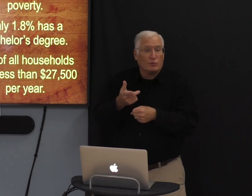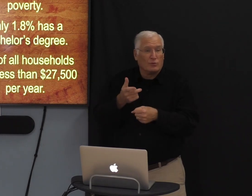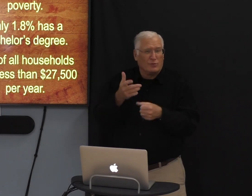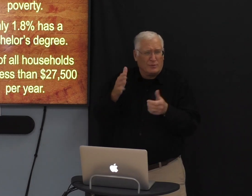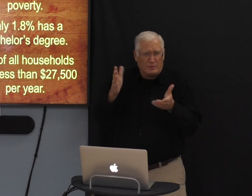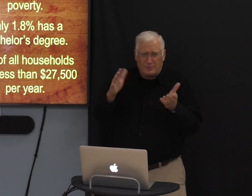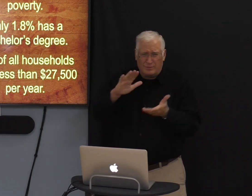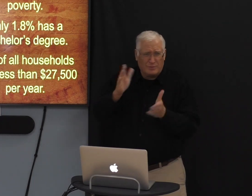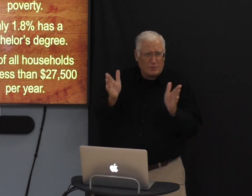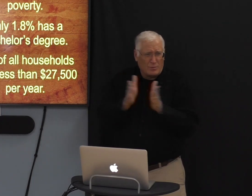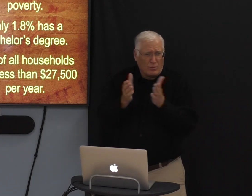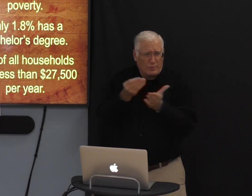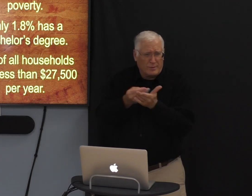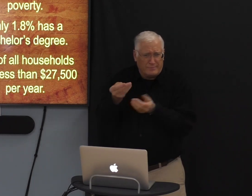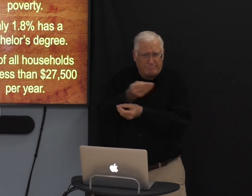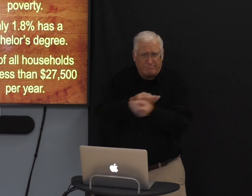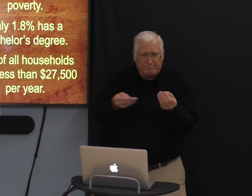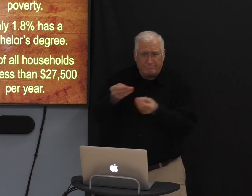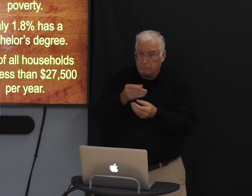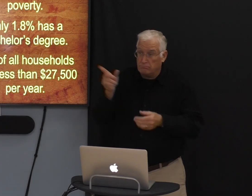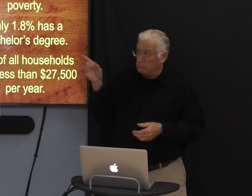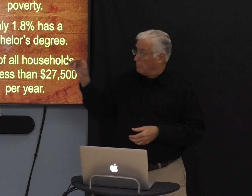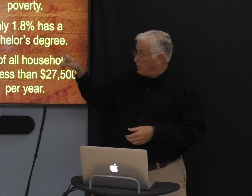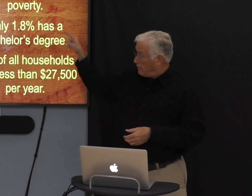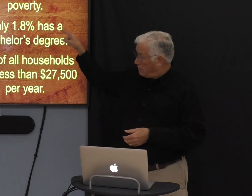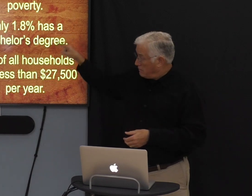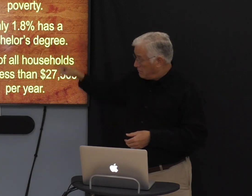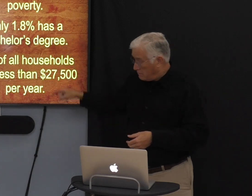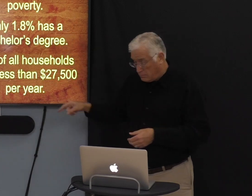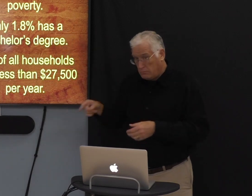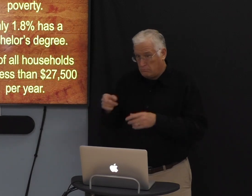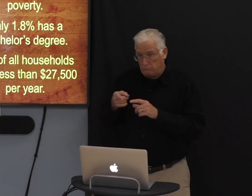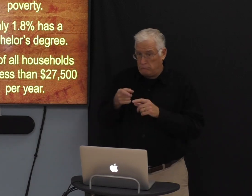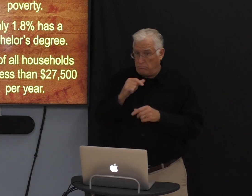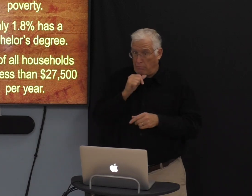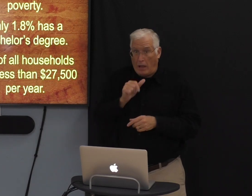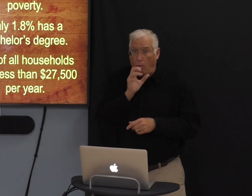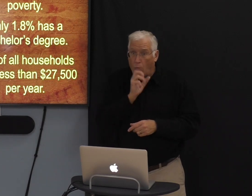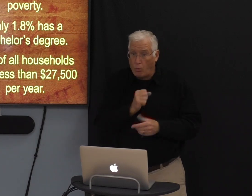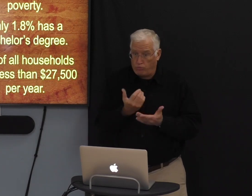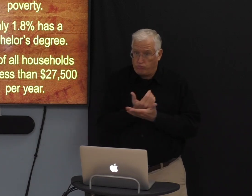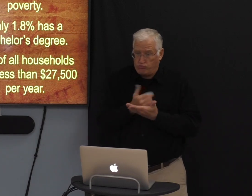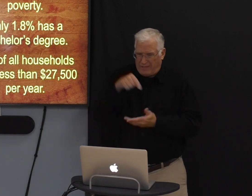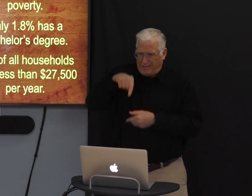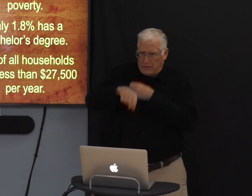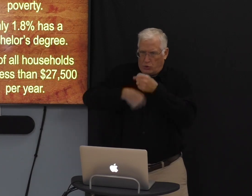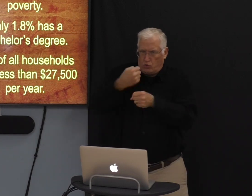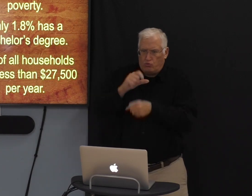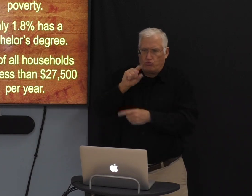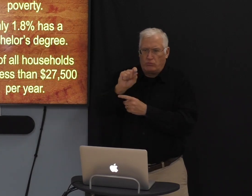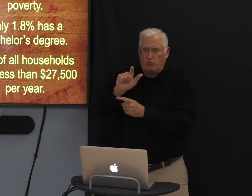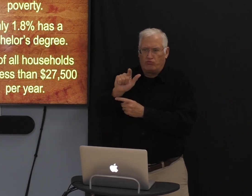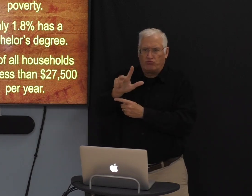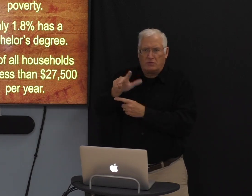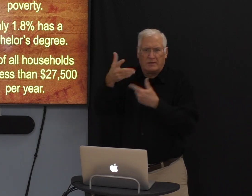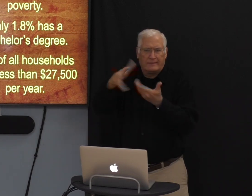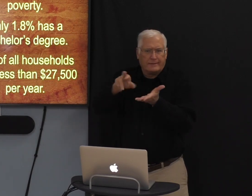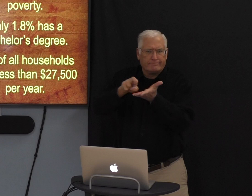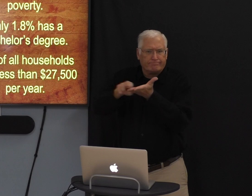$27,500 a year. And those three things, this is 2023.